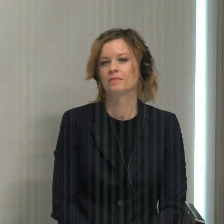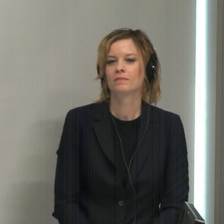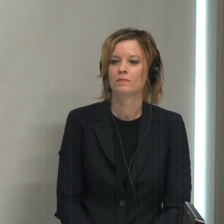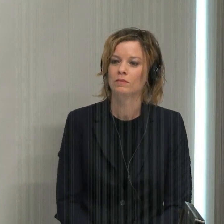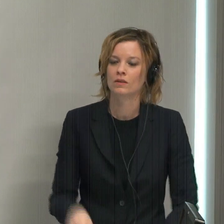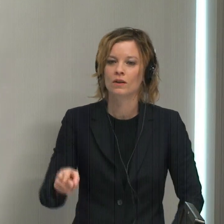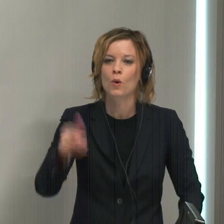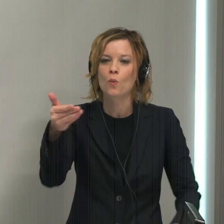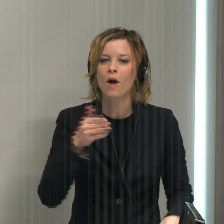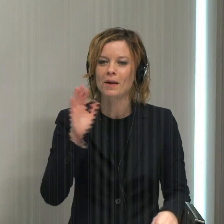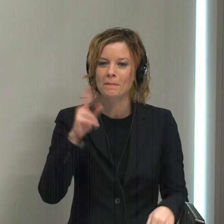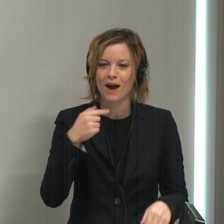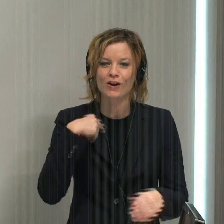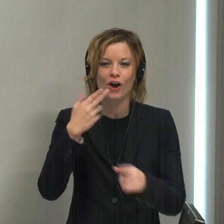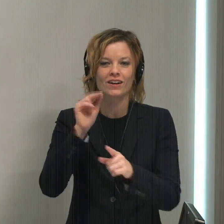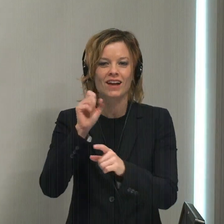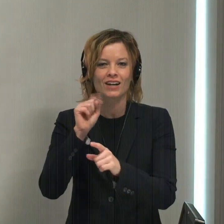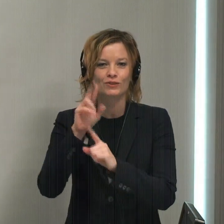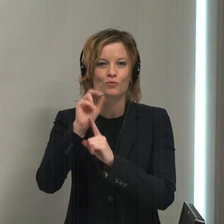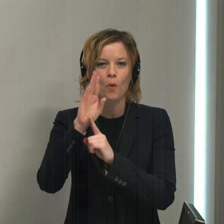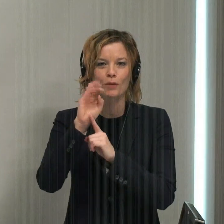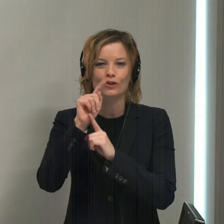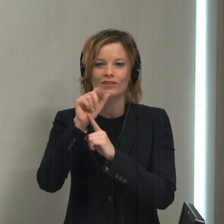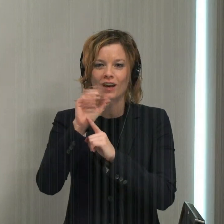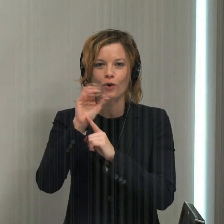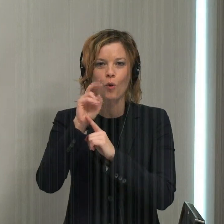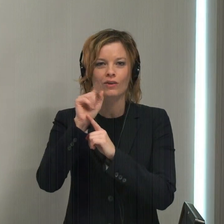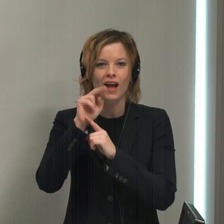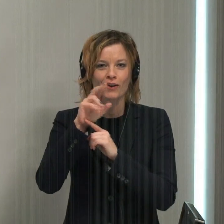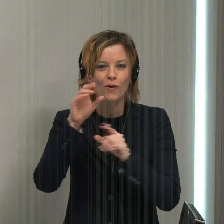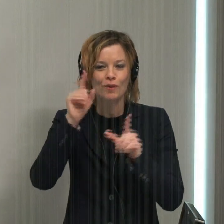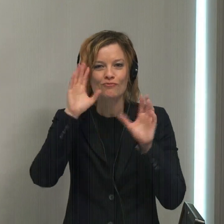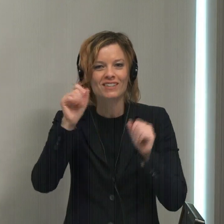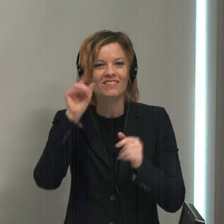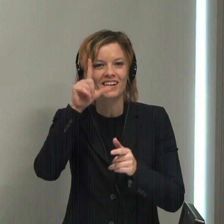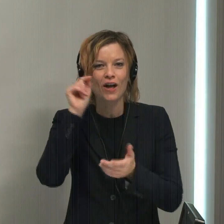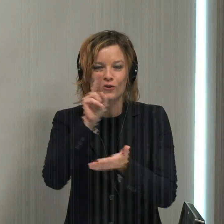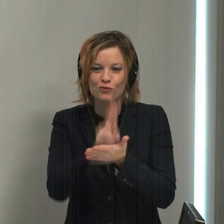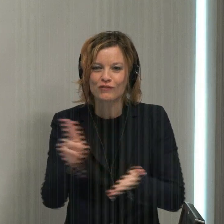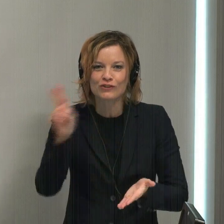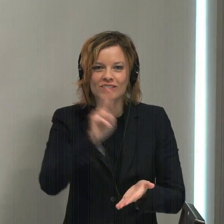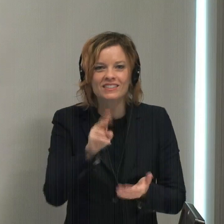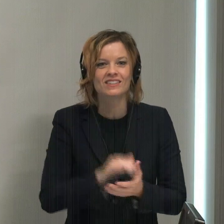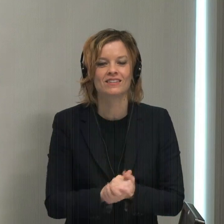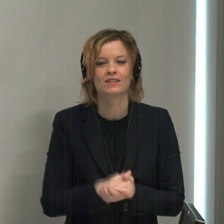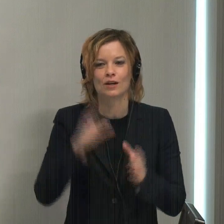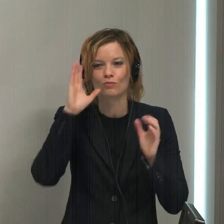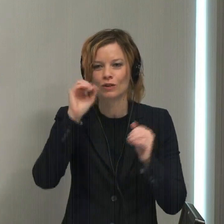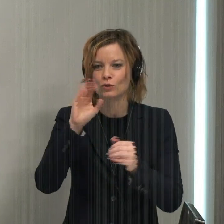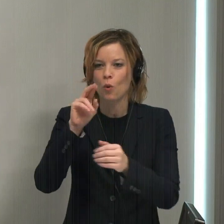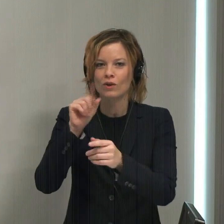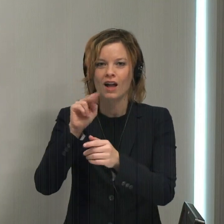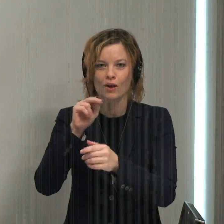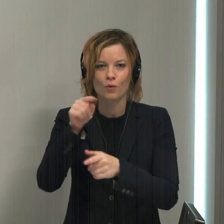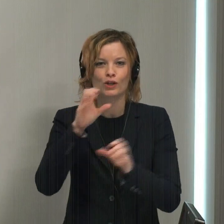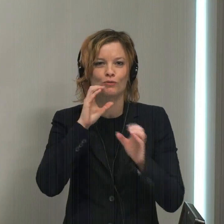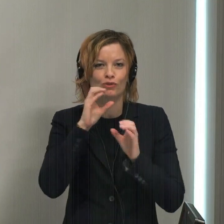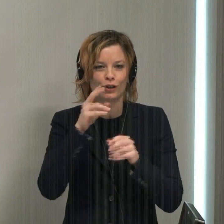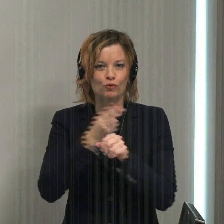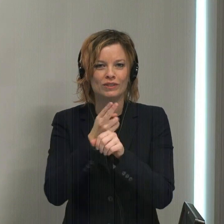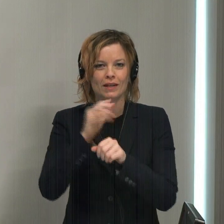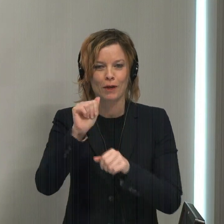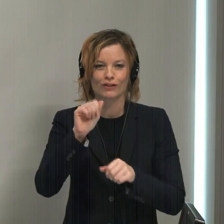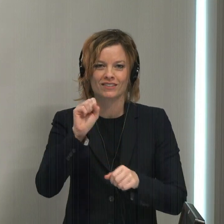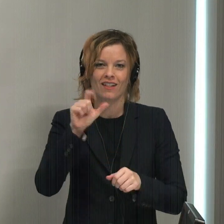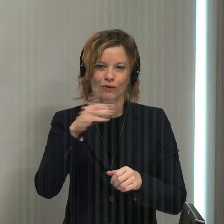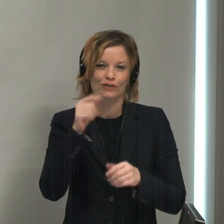Welcome back. Our guest is Roberta Cordano. She is the president of Gallaudet University. President Cordano is communicating using American